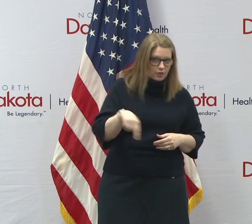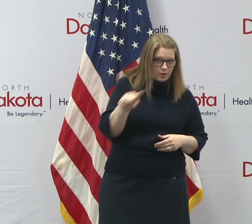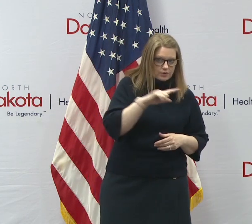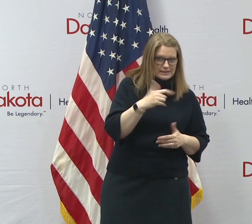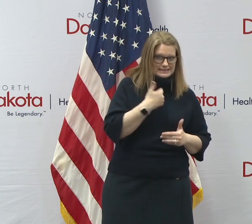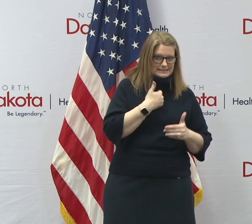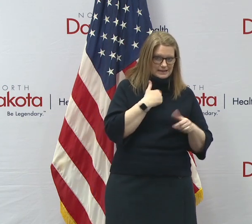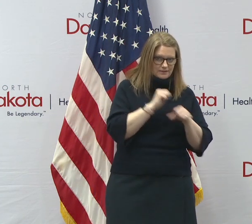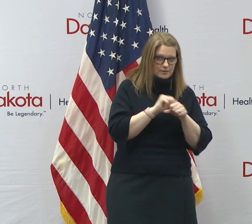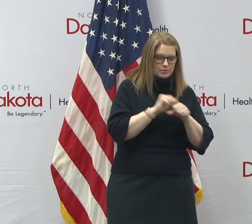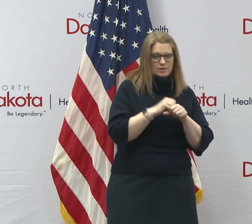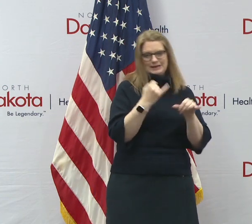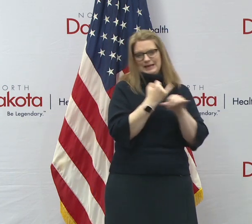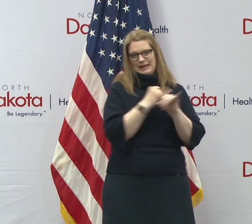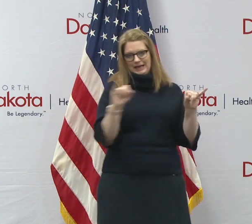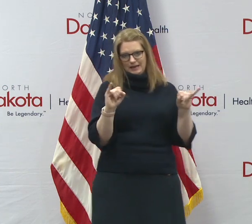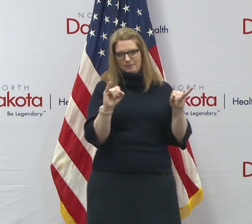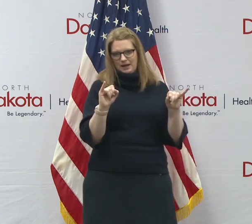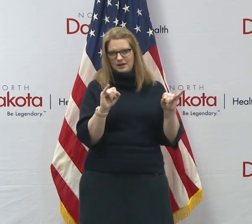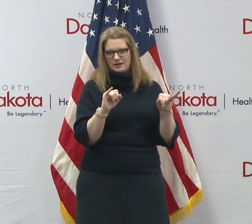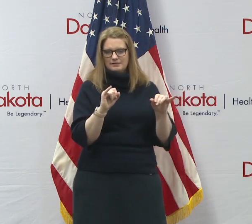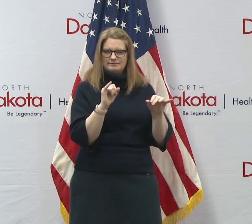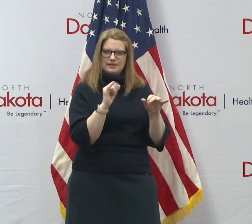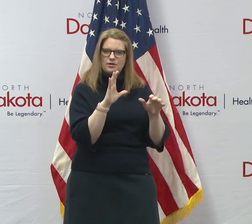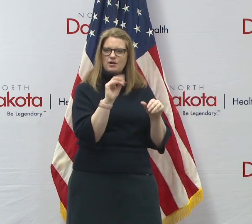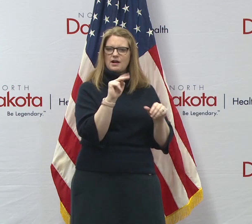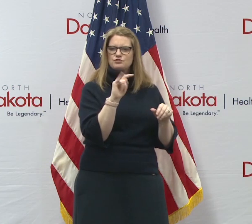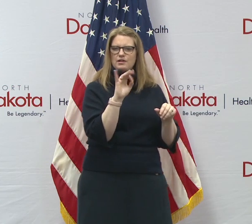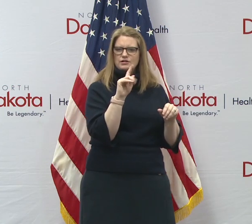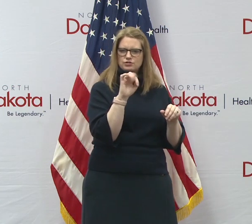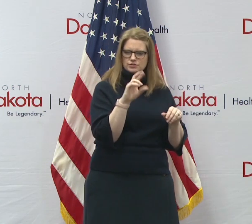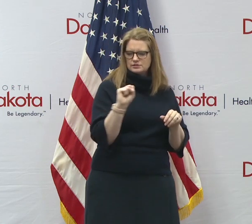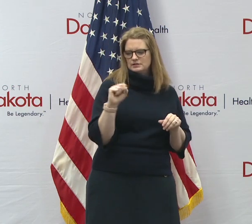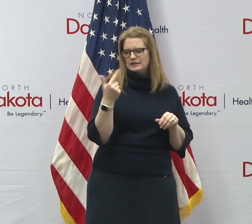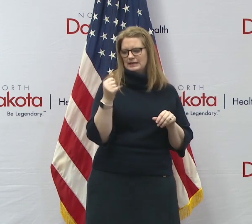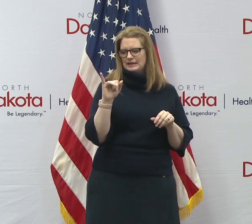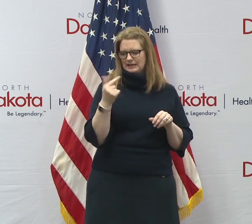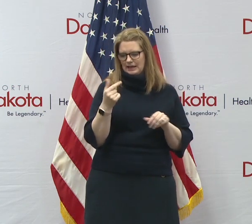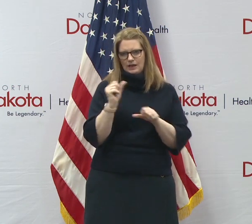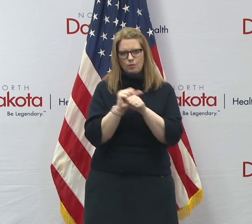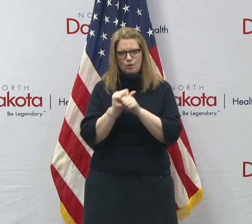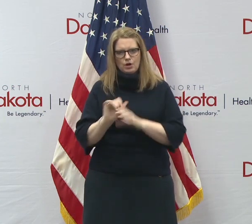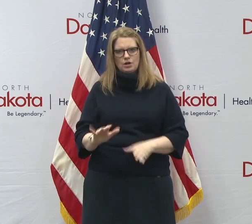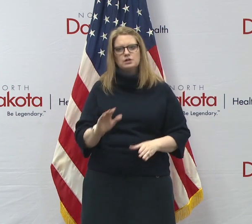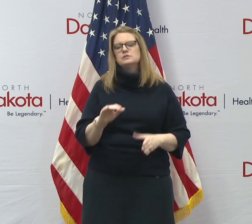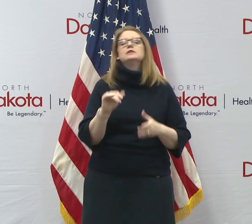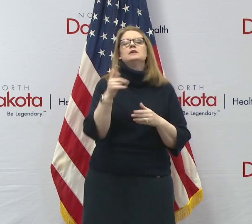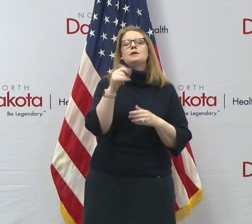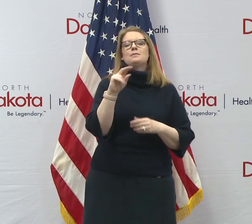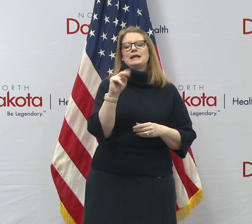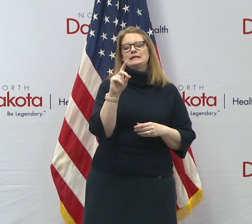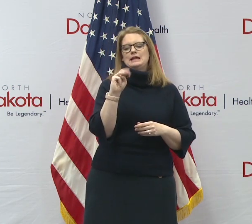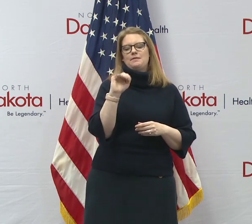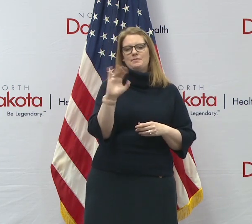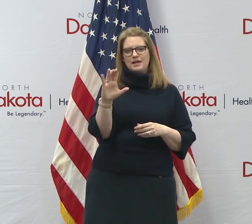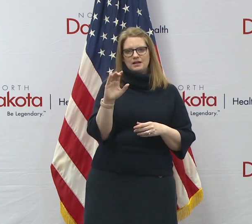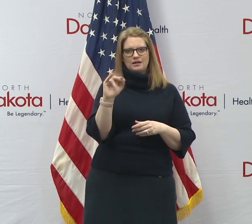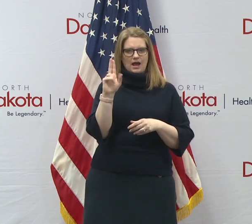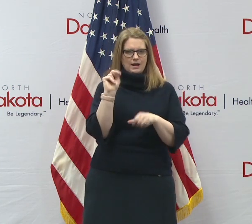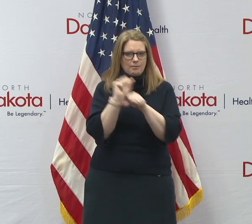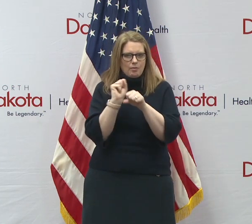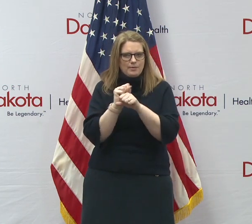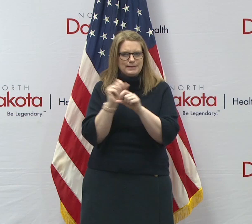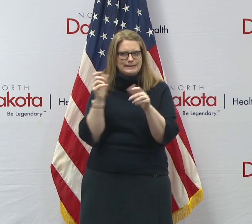self-employed, independent contractors or gig workers under the pandemic, pandemic unemployment assistant claims. So again, we've had people say,